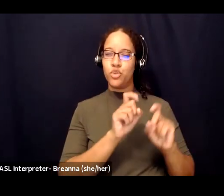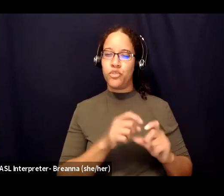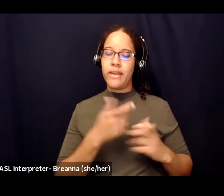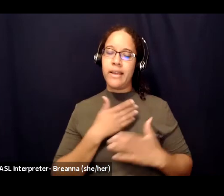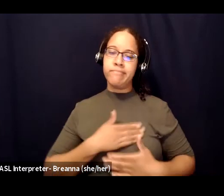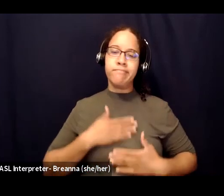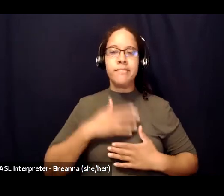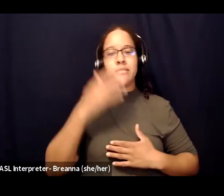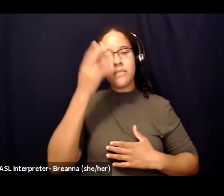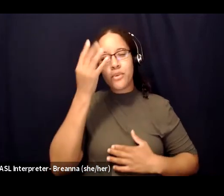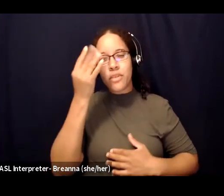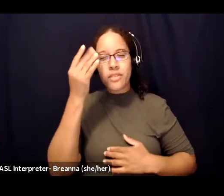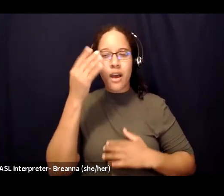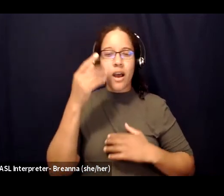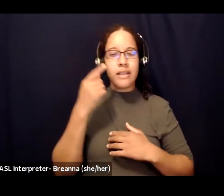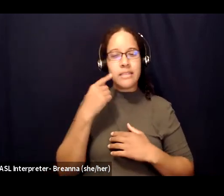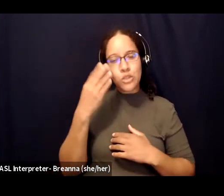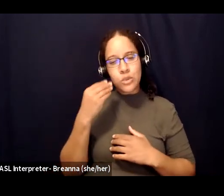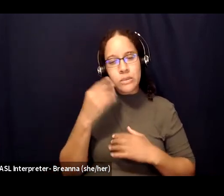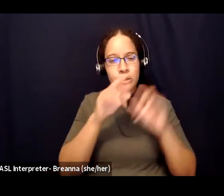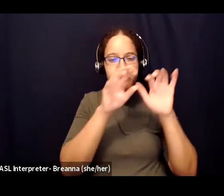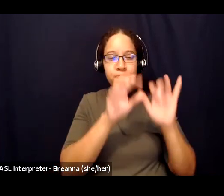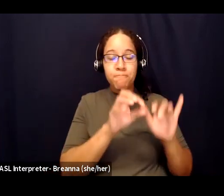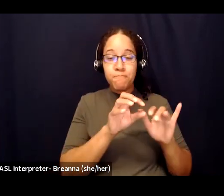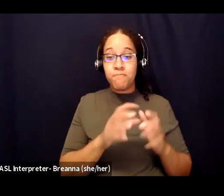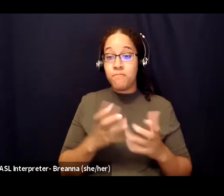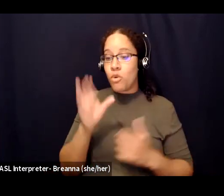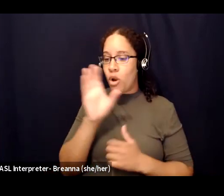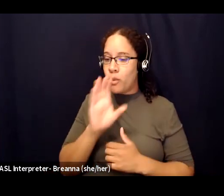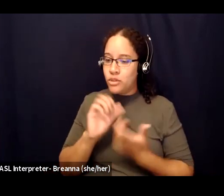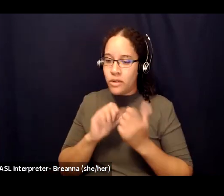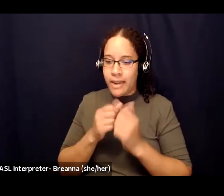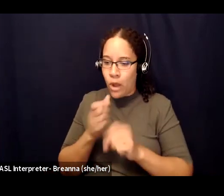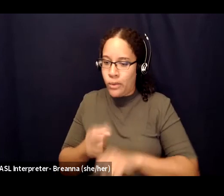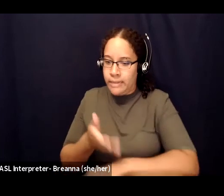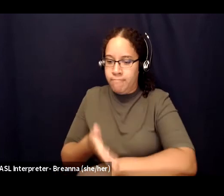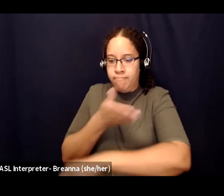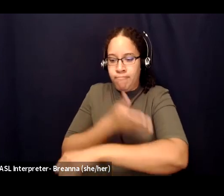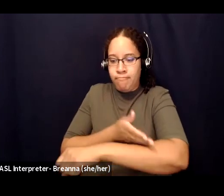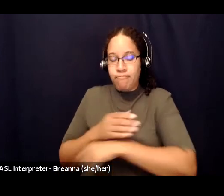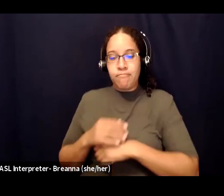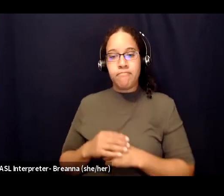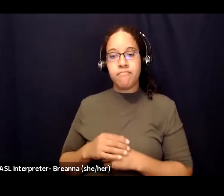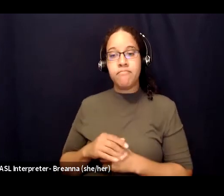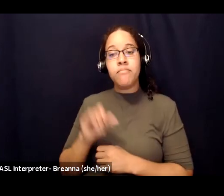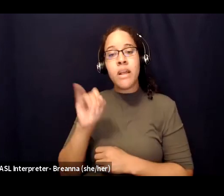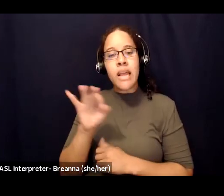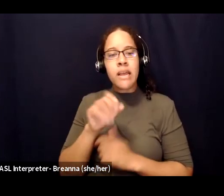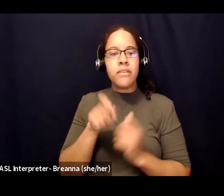we're always looking for ways to improve um and so if there's specific topics or specific organizations that you would like for us